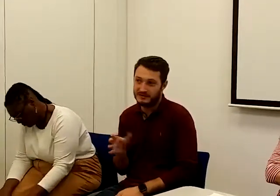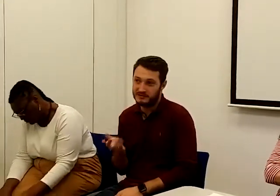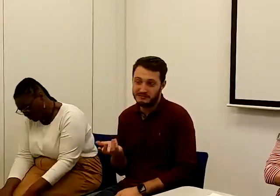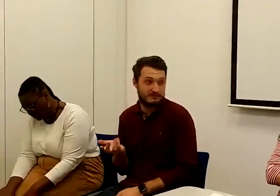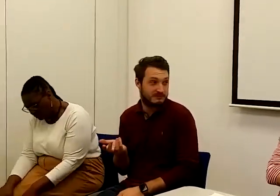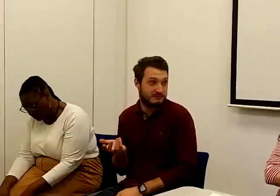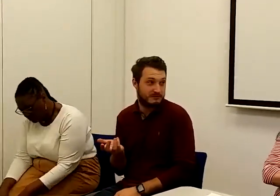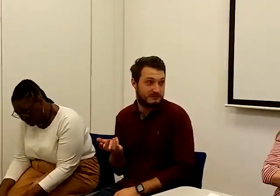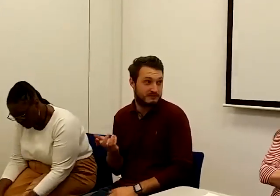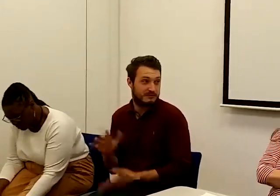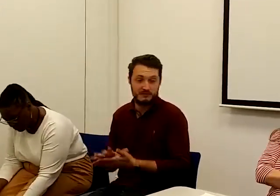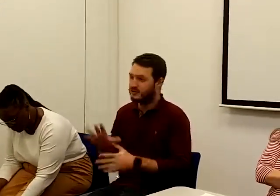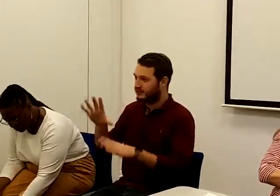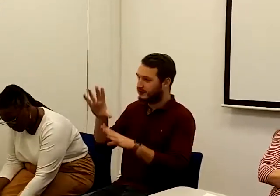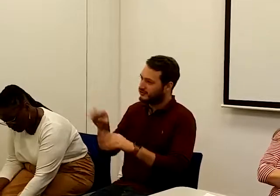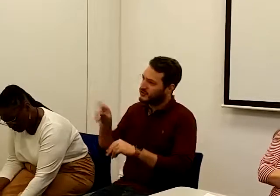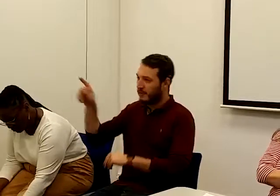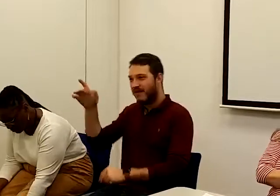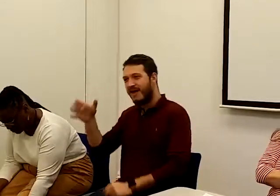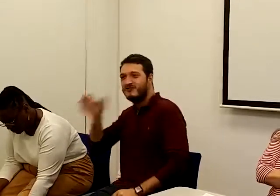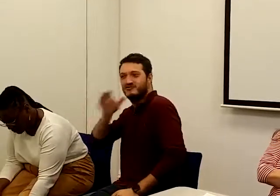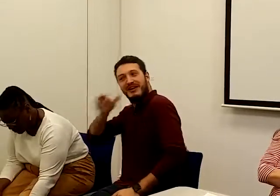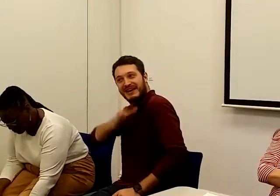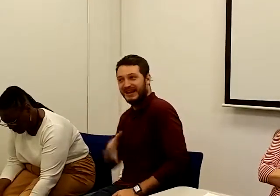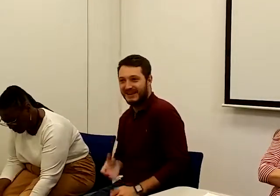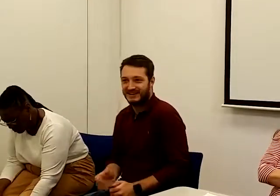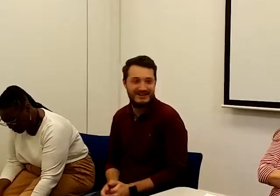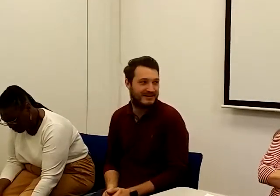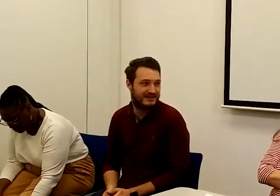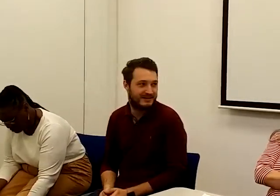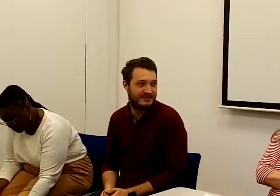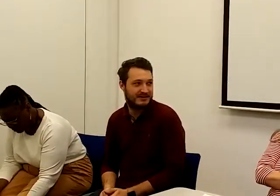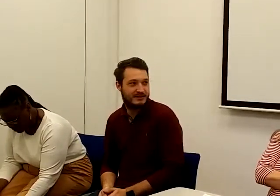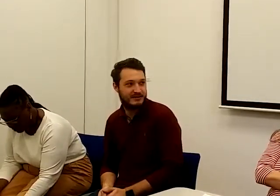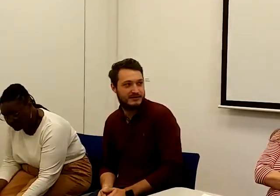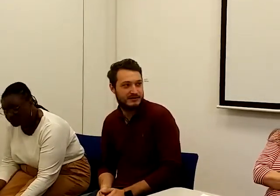Stop their drinking. They don't even turn up for the pension rate.